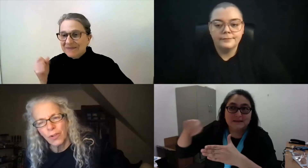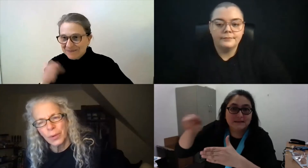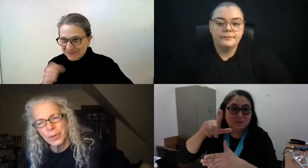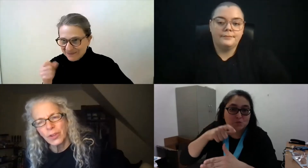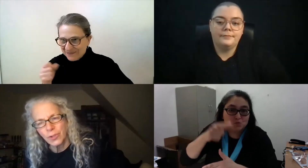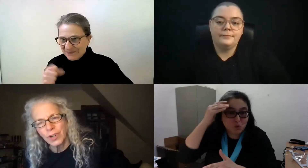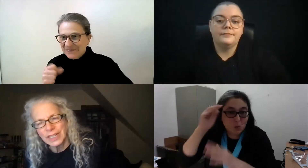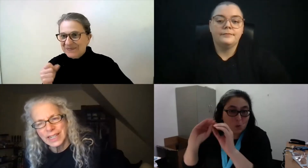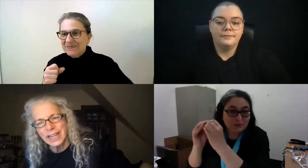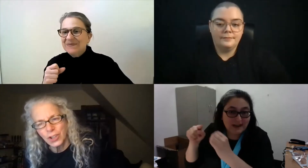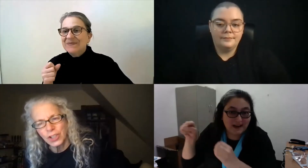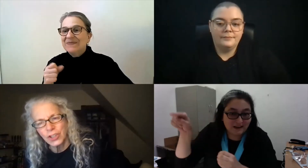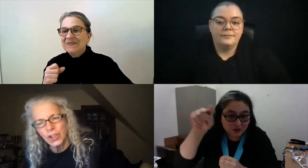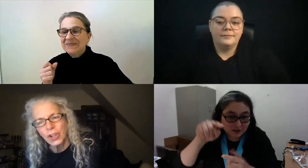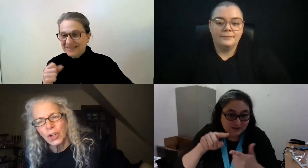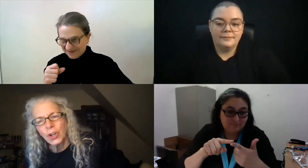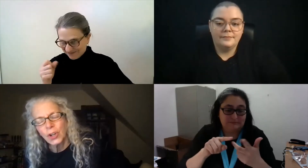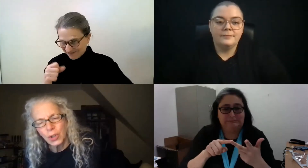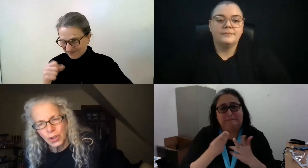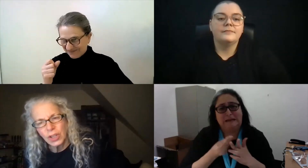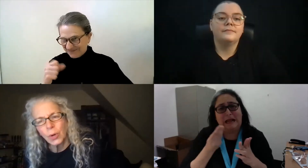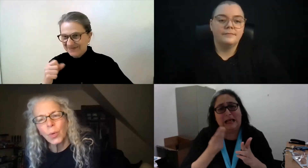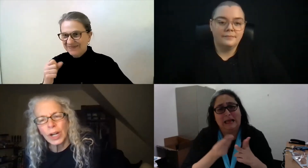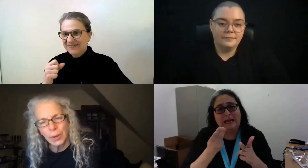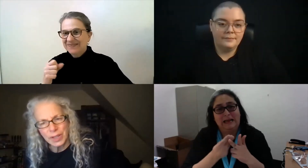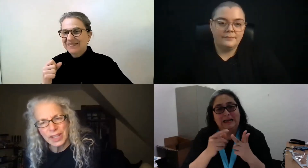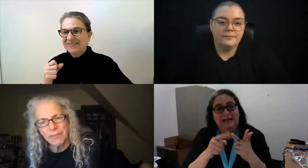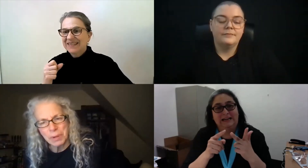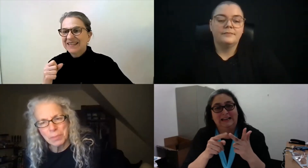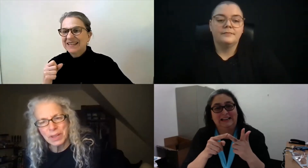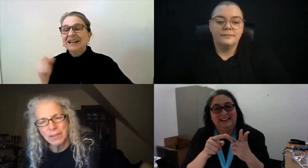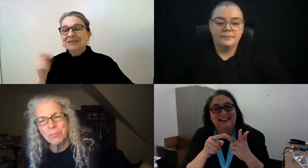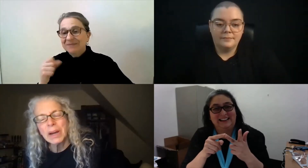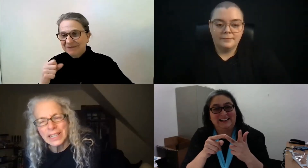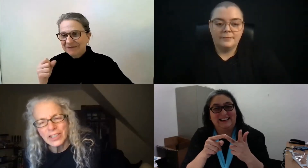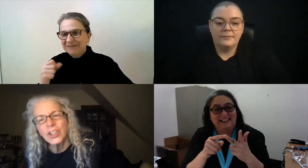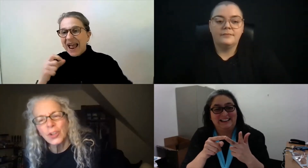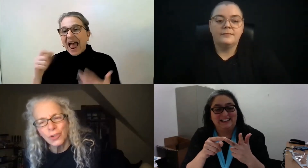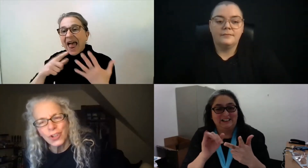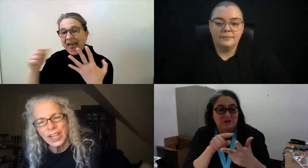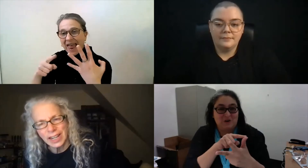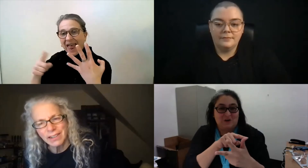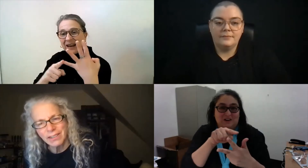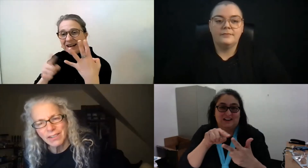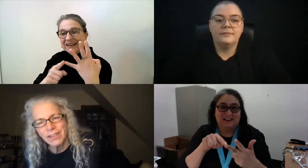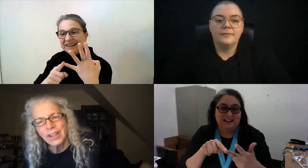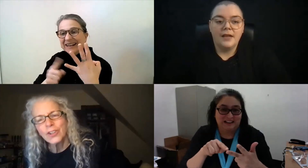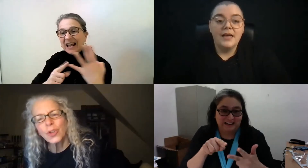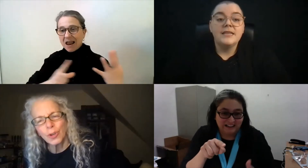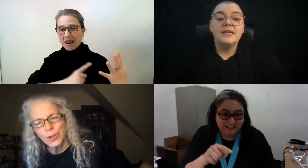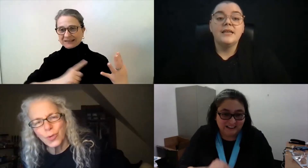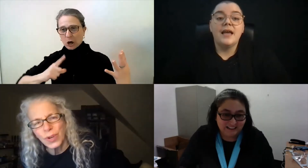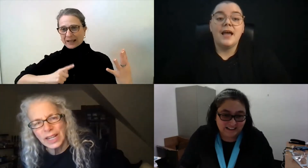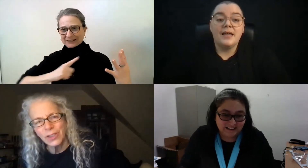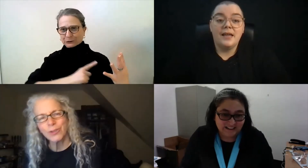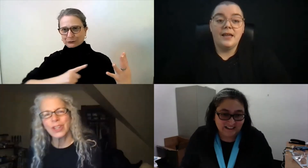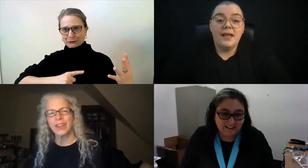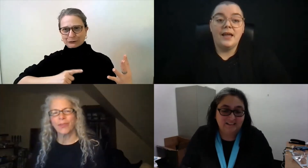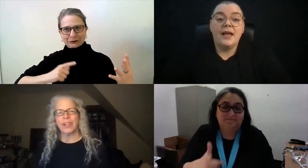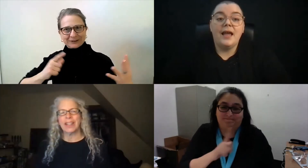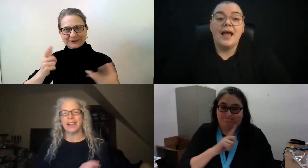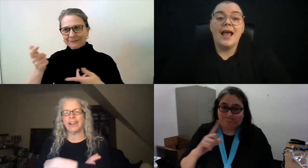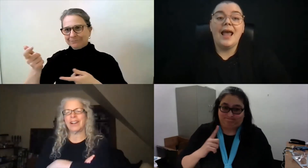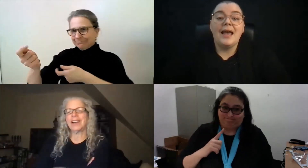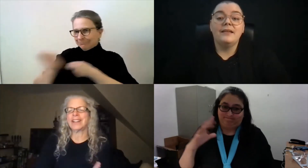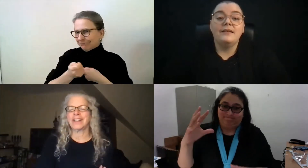partnering with other organizations that are working with Deaf people. Money is a huge thing. So those three, those are